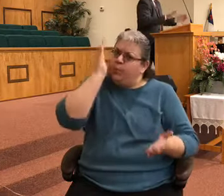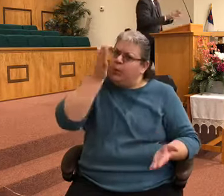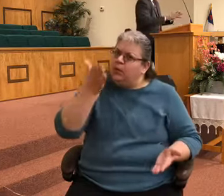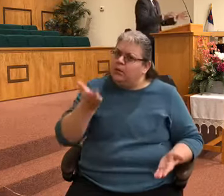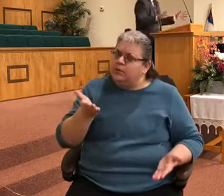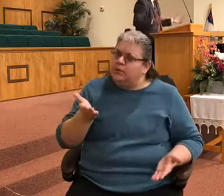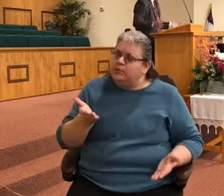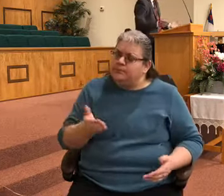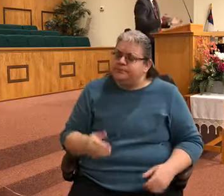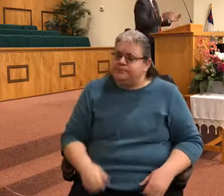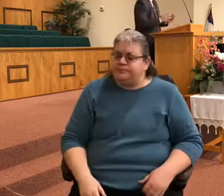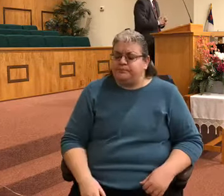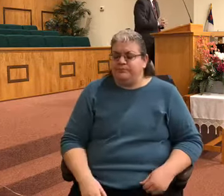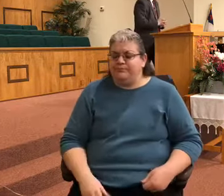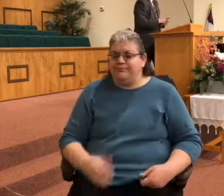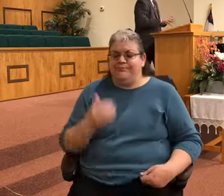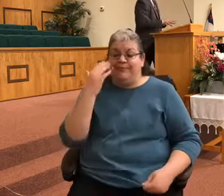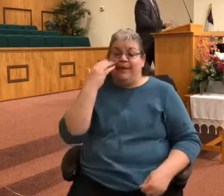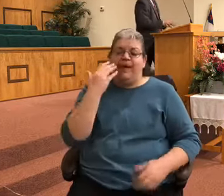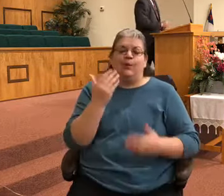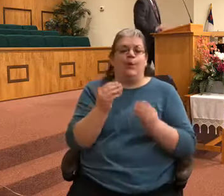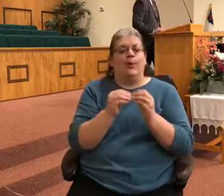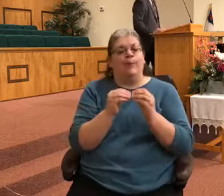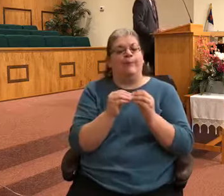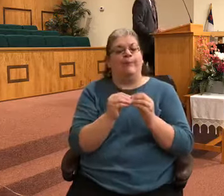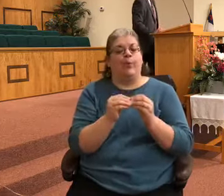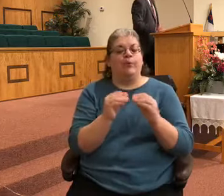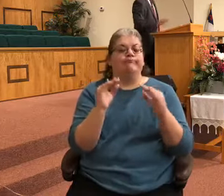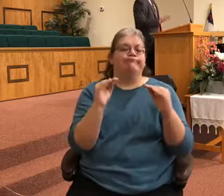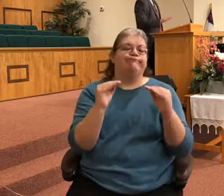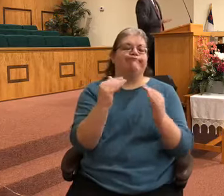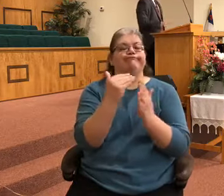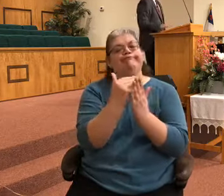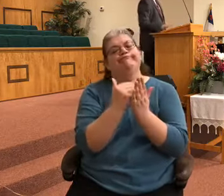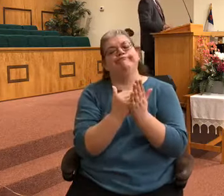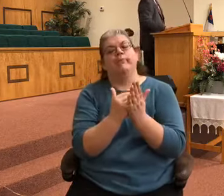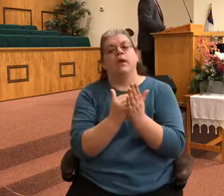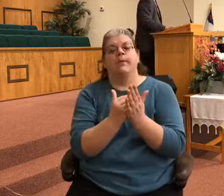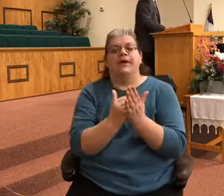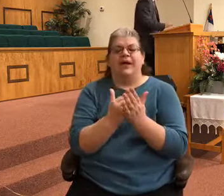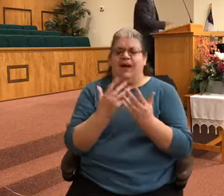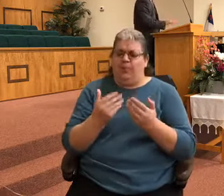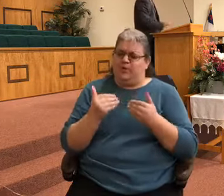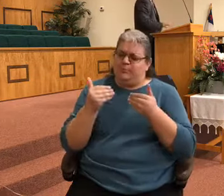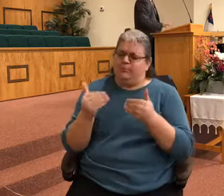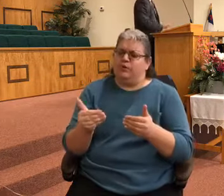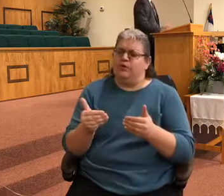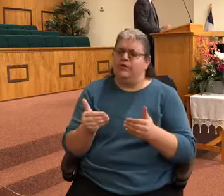that's really devotional, but I want to move on in our text to pull out something else because I feel like there's a great